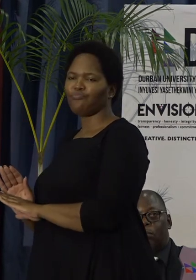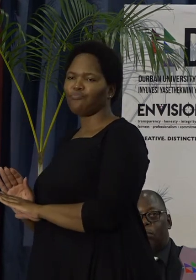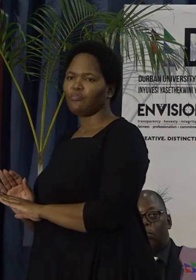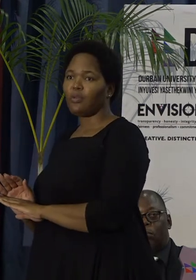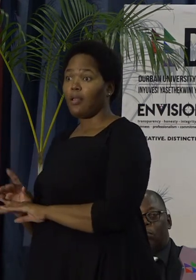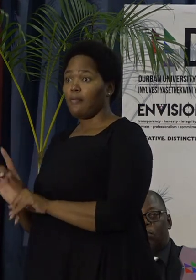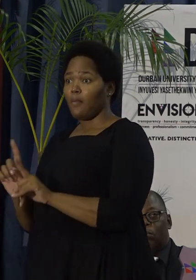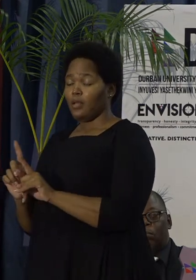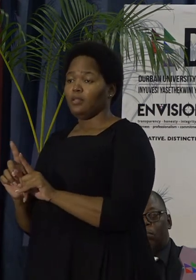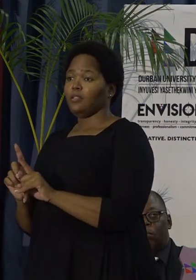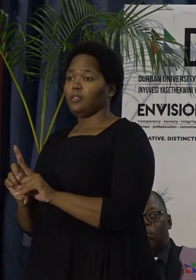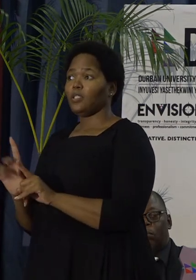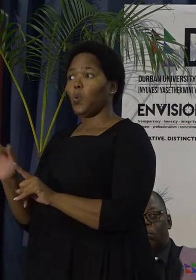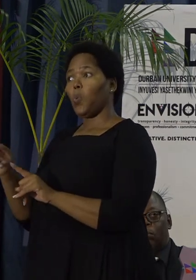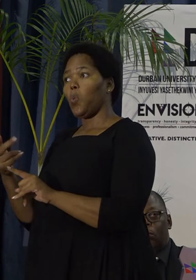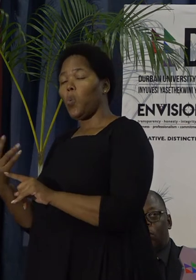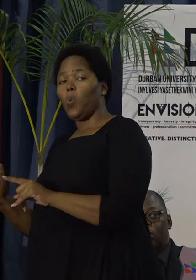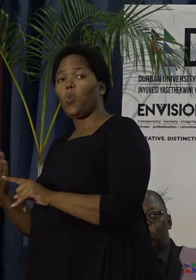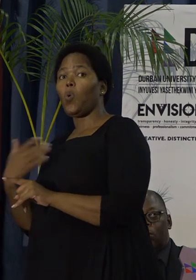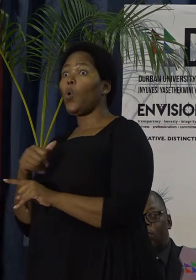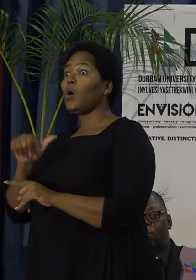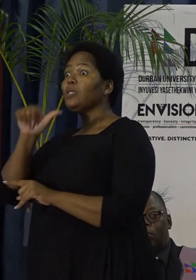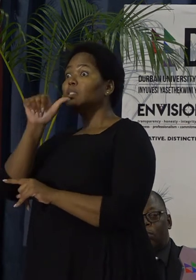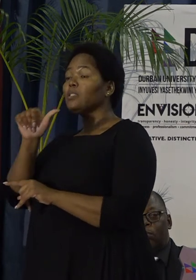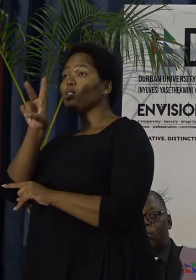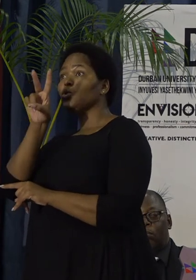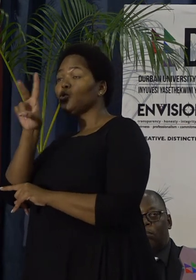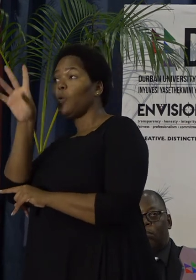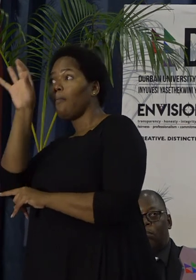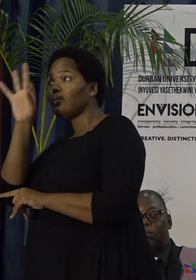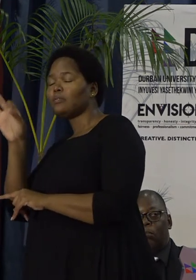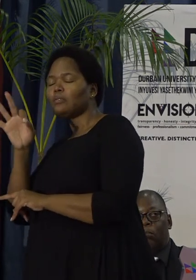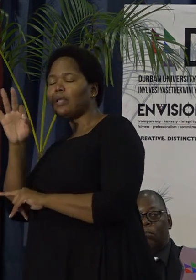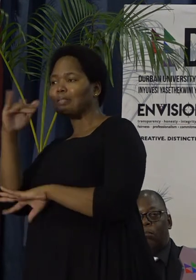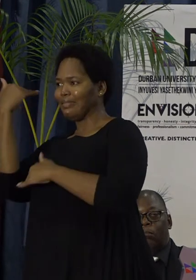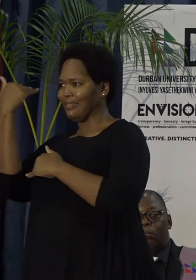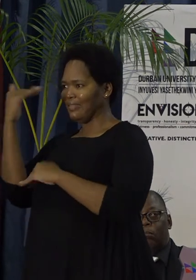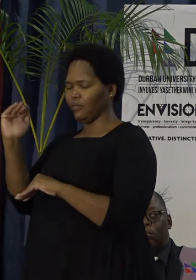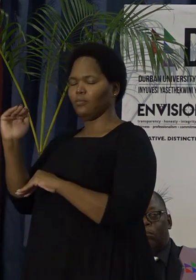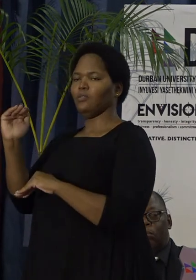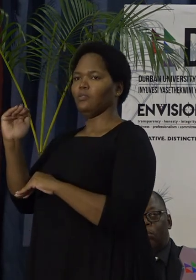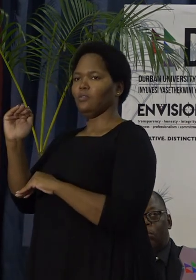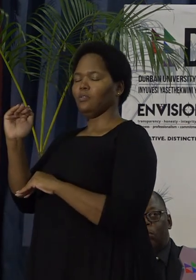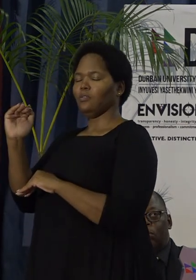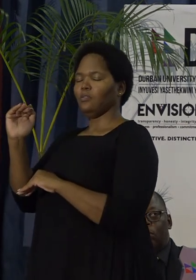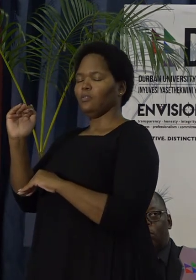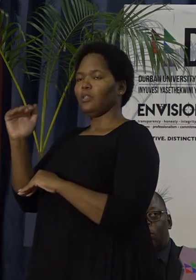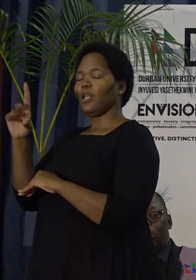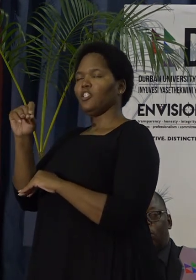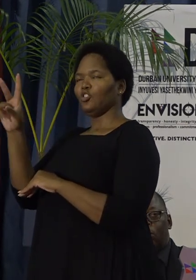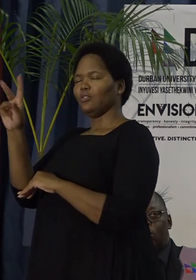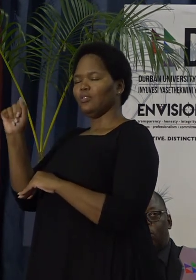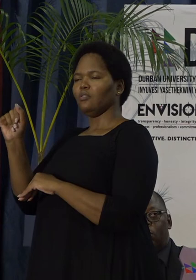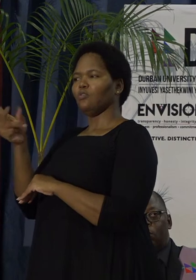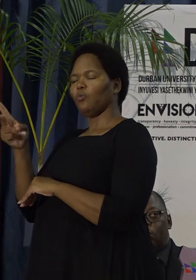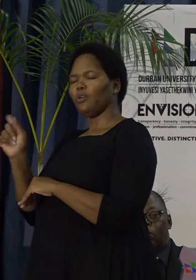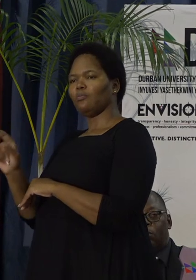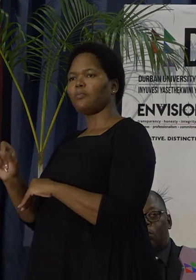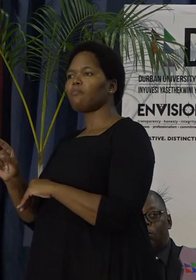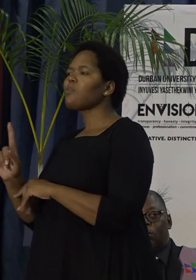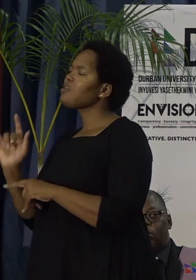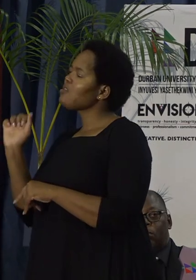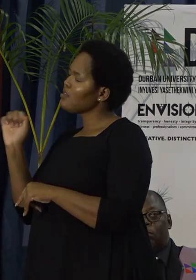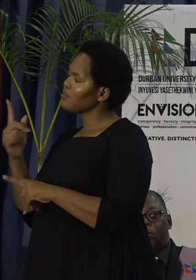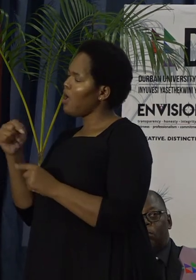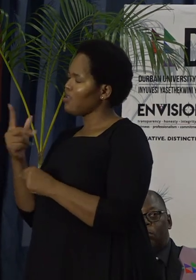We didn't have to breach the 62% limits that is part of the DHT norm. We can afford it.